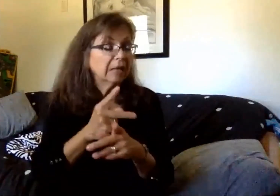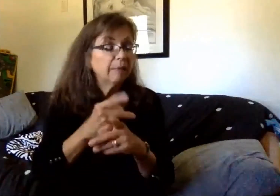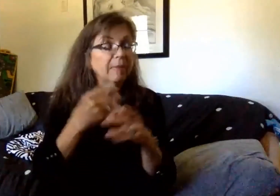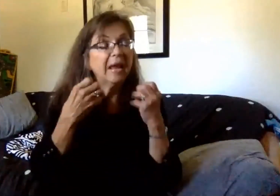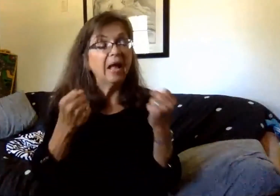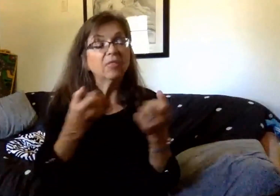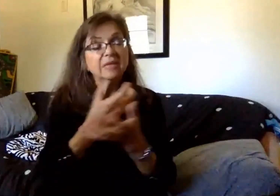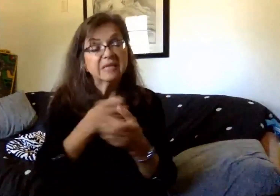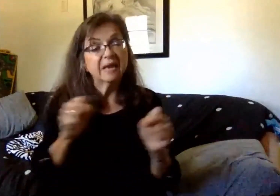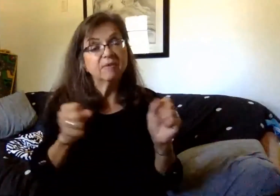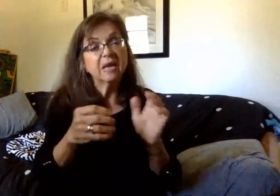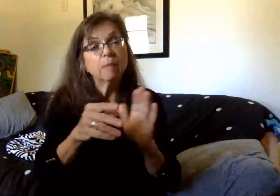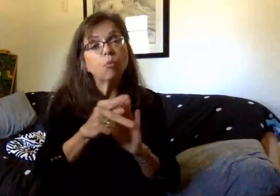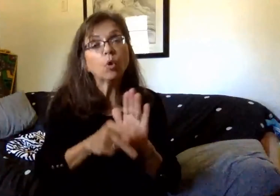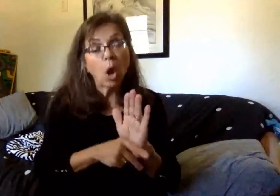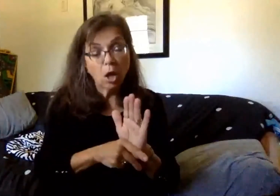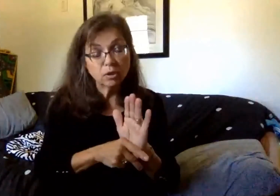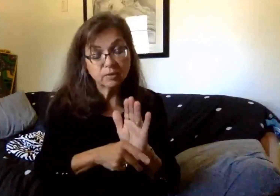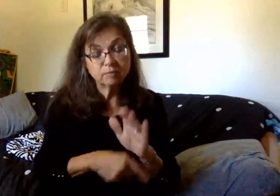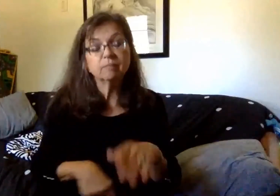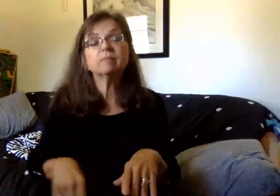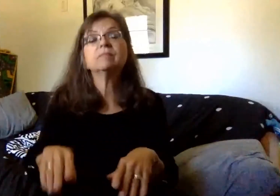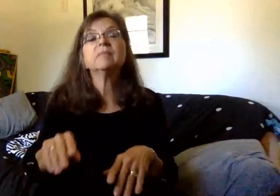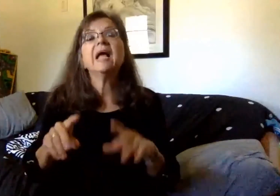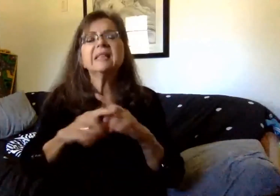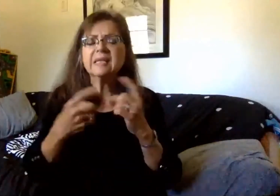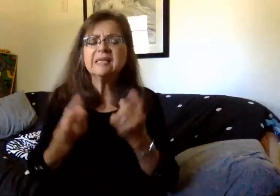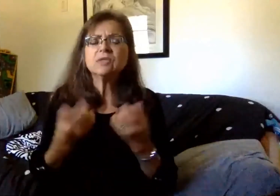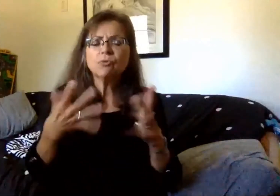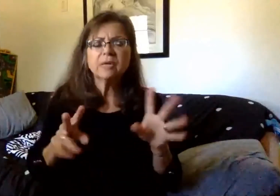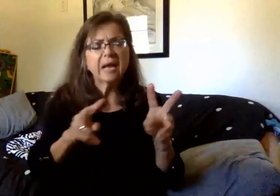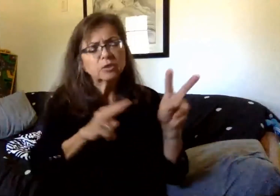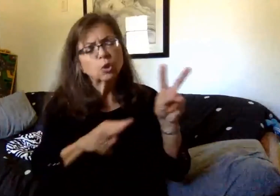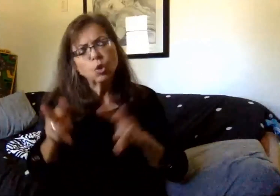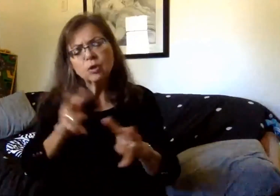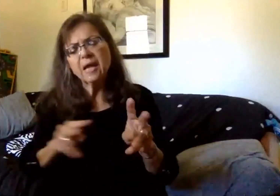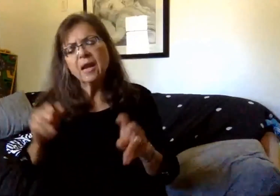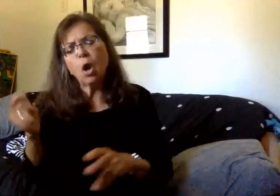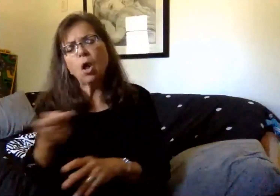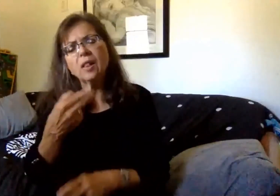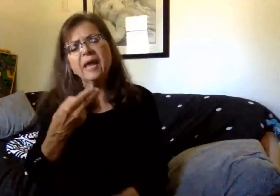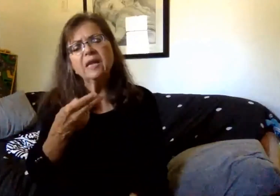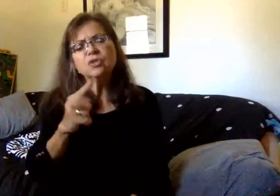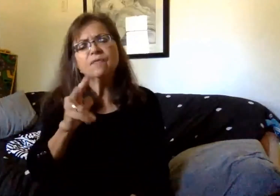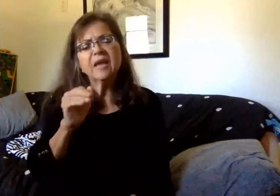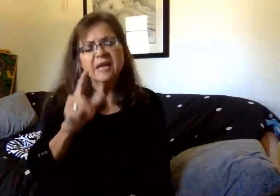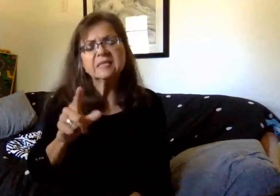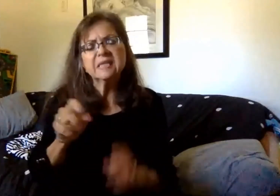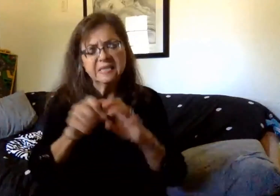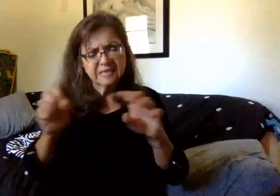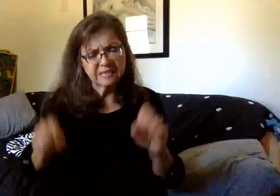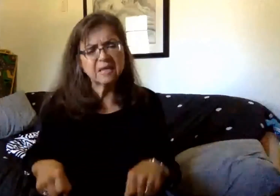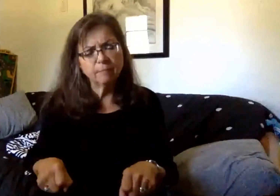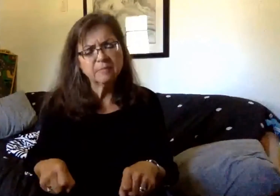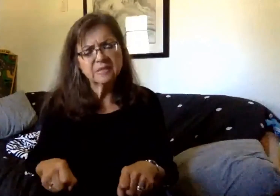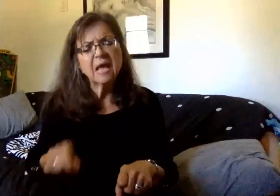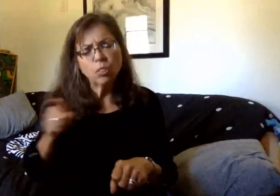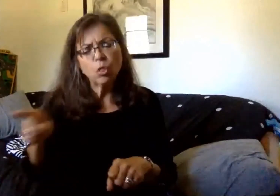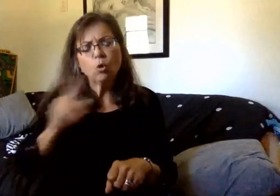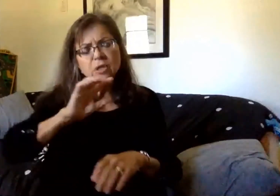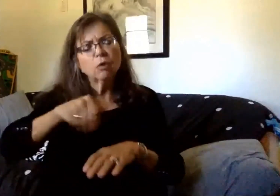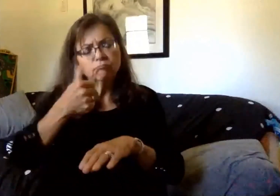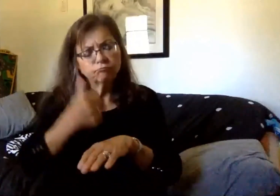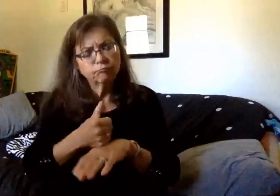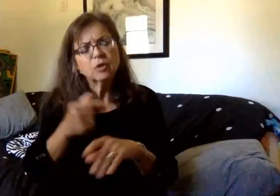protocols. The district has evaluated all HVAC systems and those systems will be set to maximize